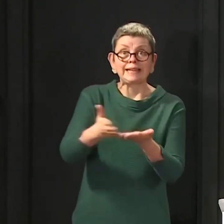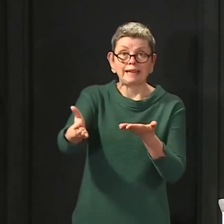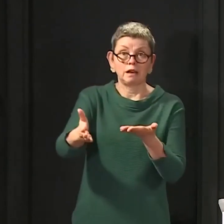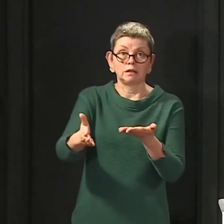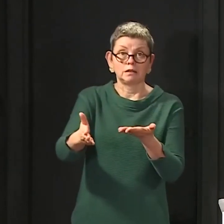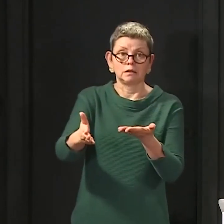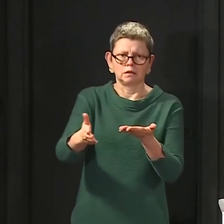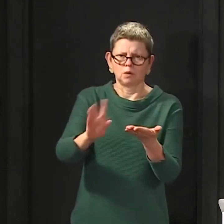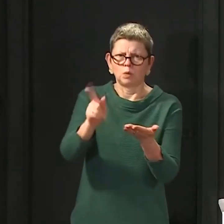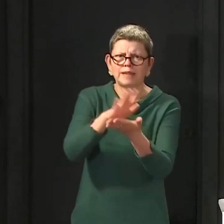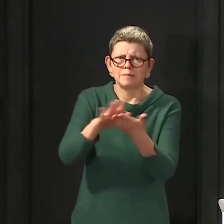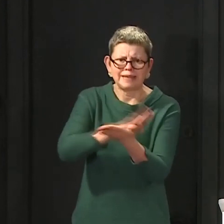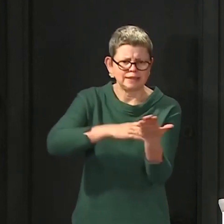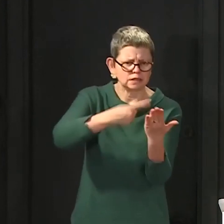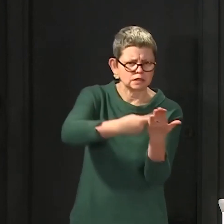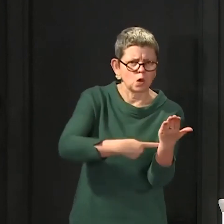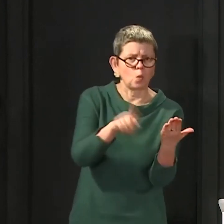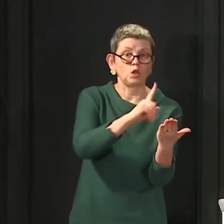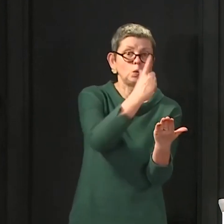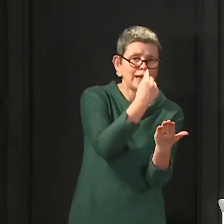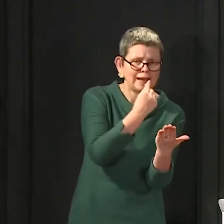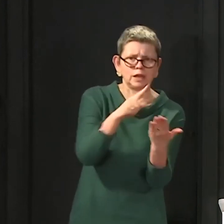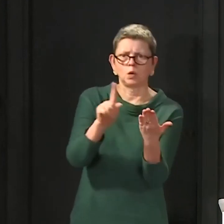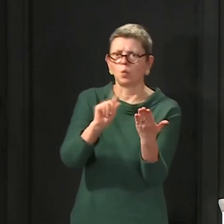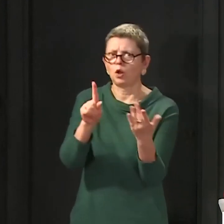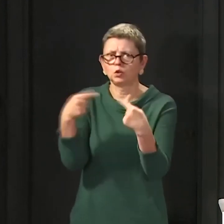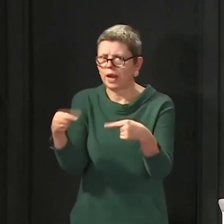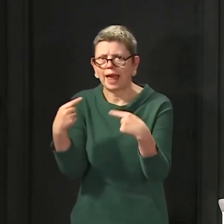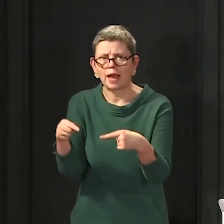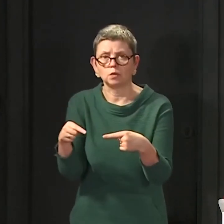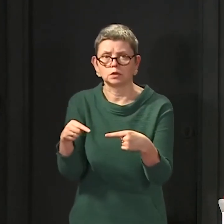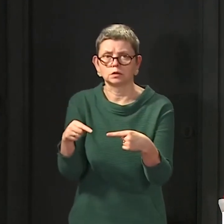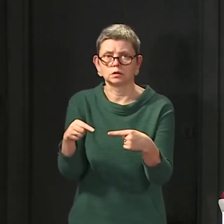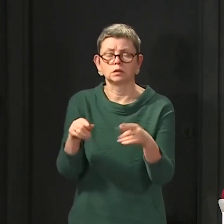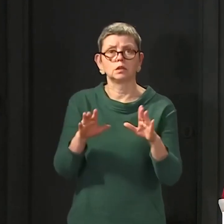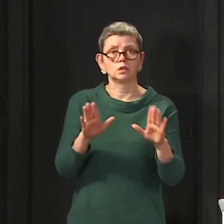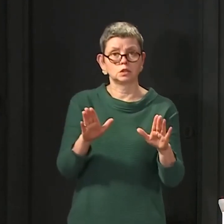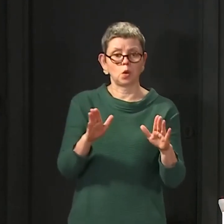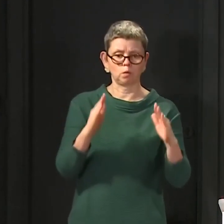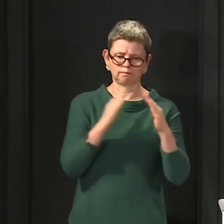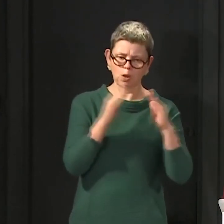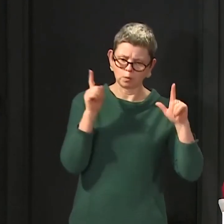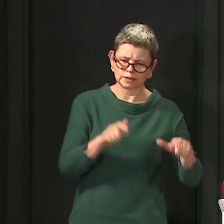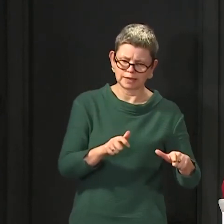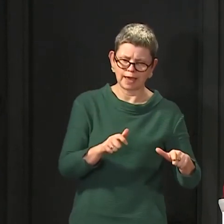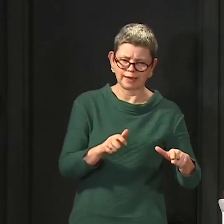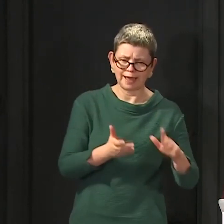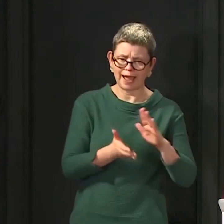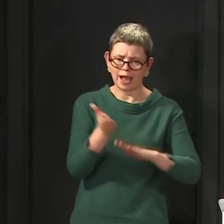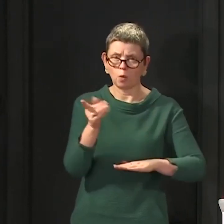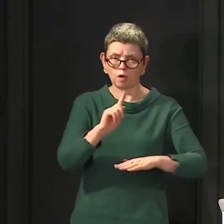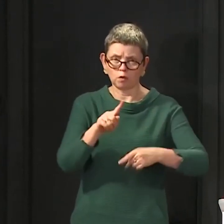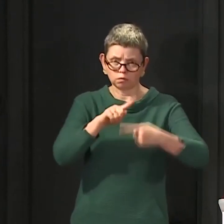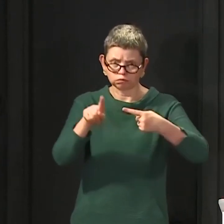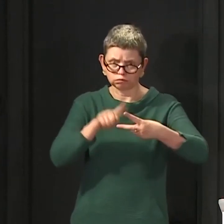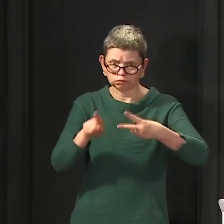involve in terms of what you can do and what you can't do. Stay-at-home except for X, Y and Z. It's a clear message, and it's one